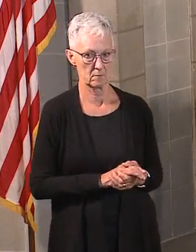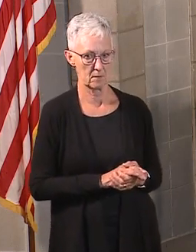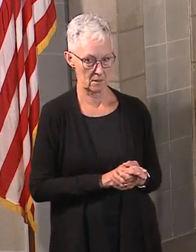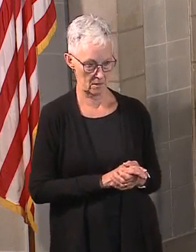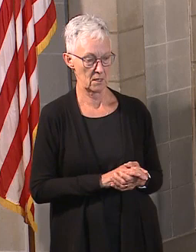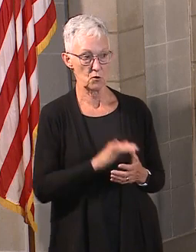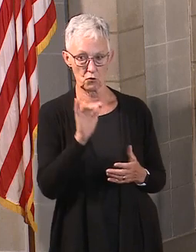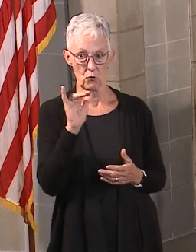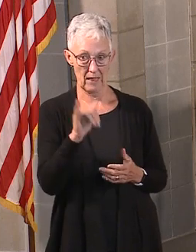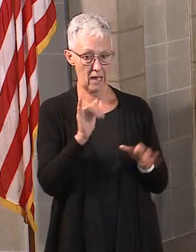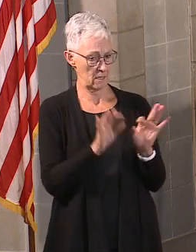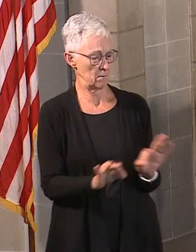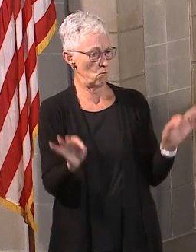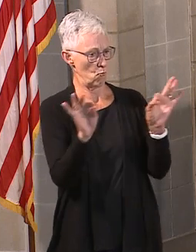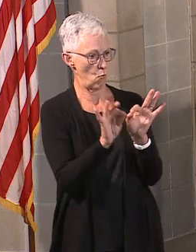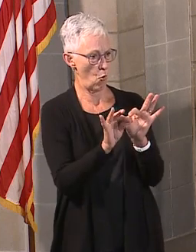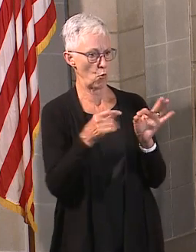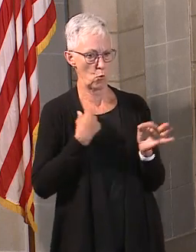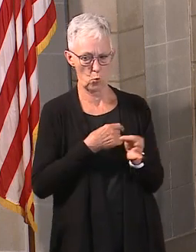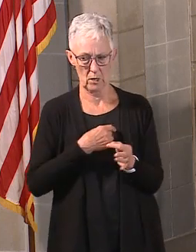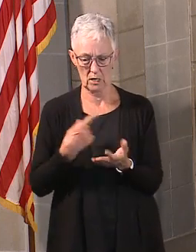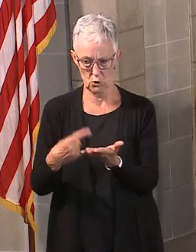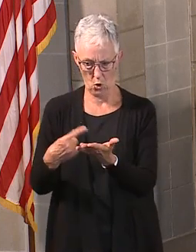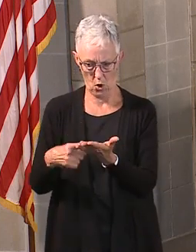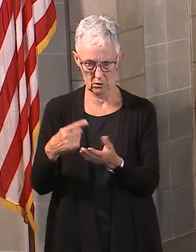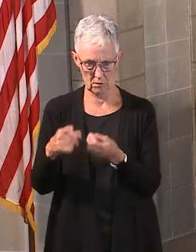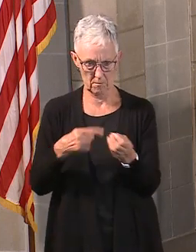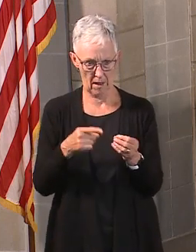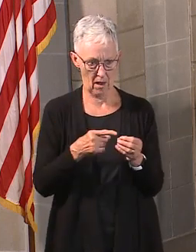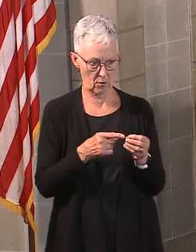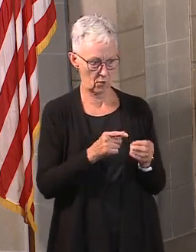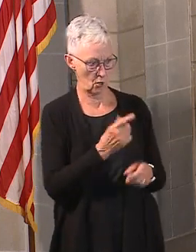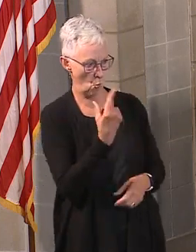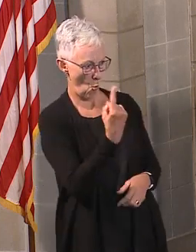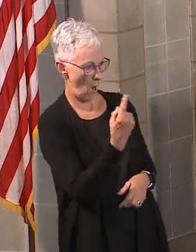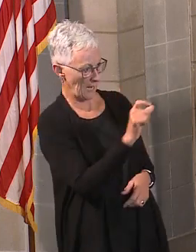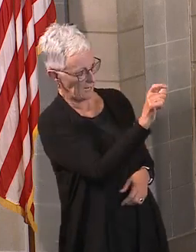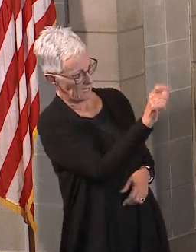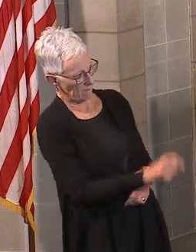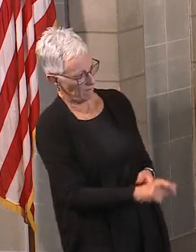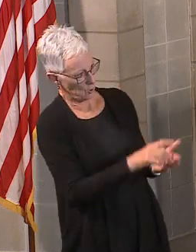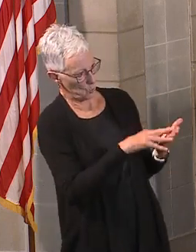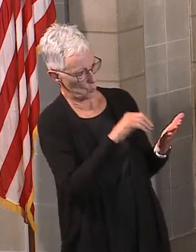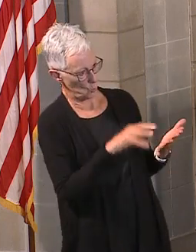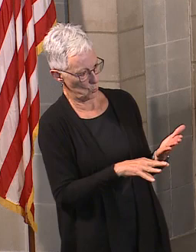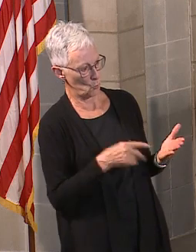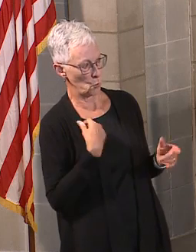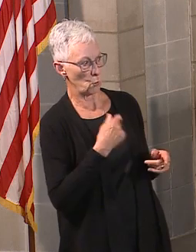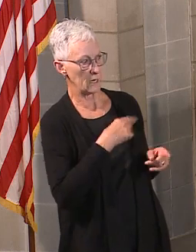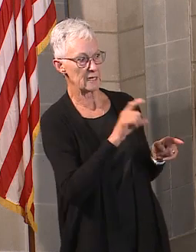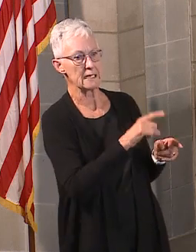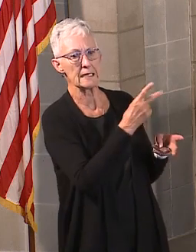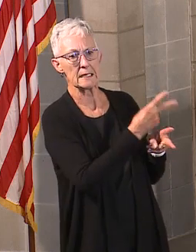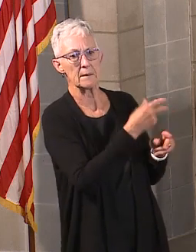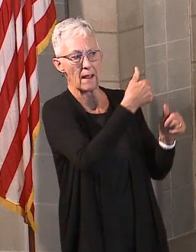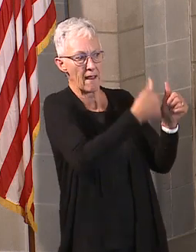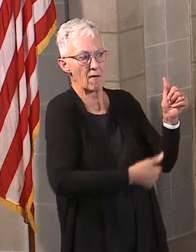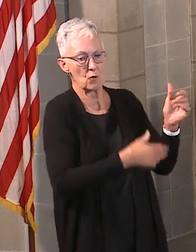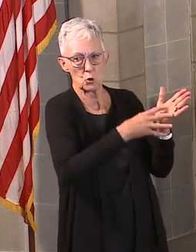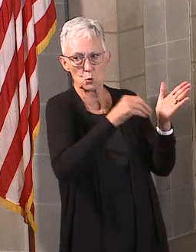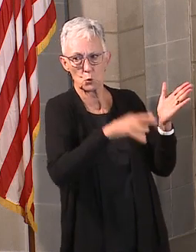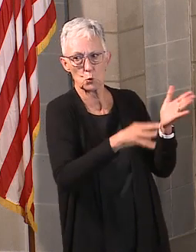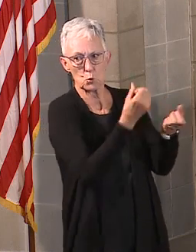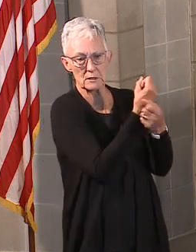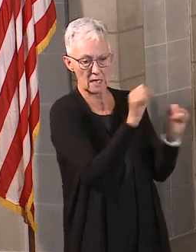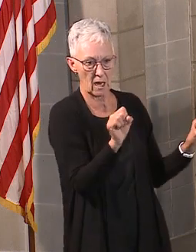about individual schools and individual students and keeping them safe, but there's a broader picture to look at, too, because there's other effects of